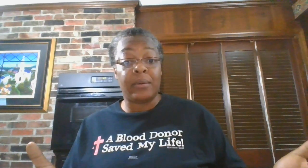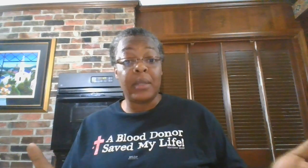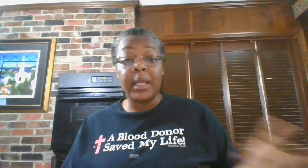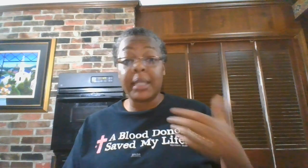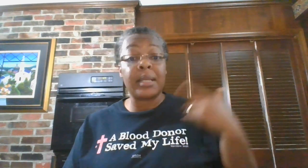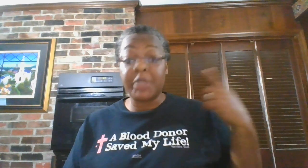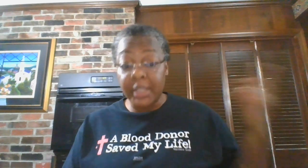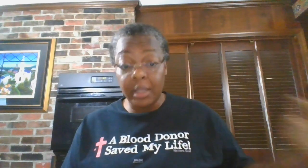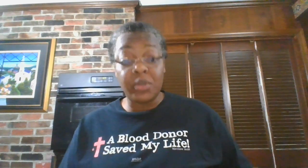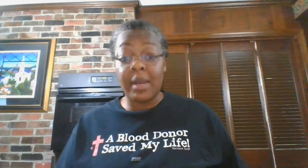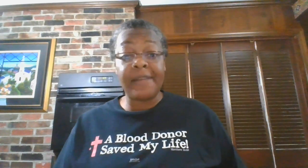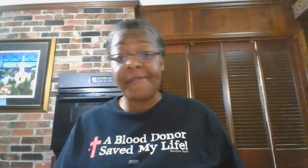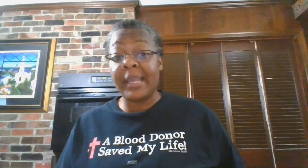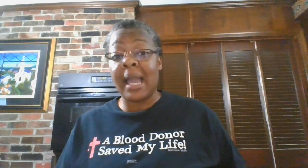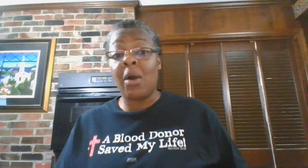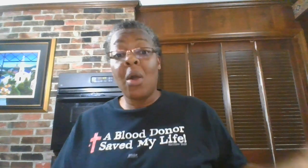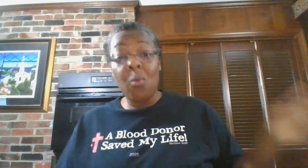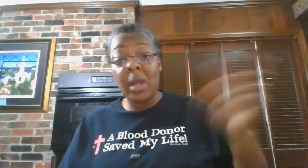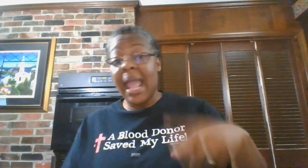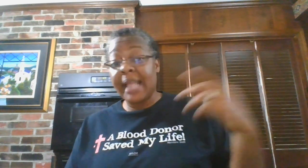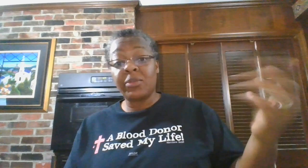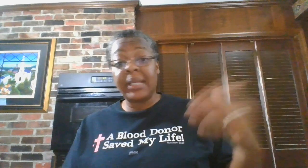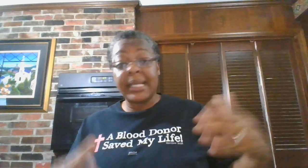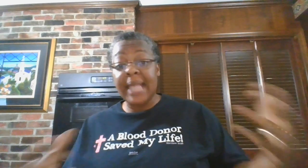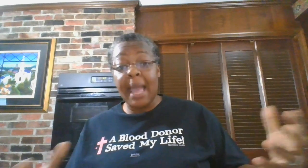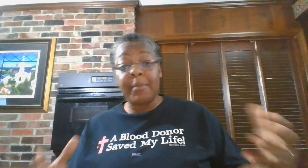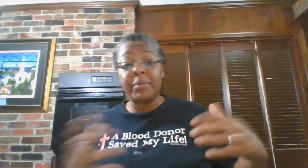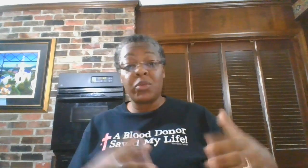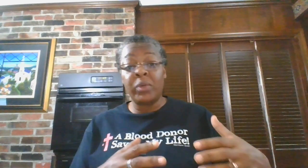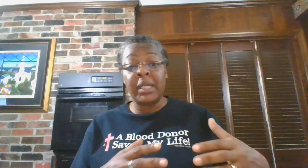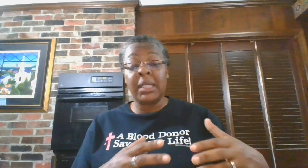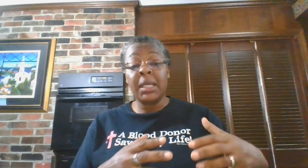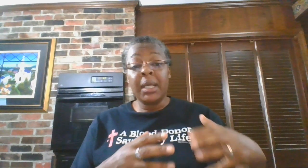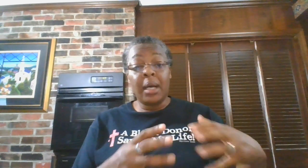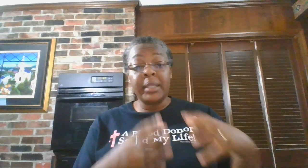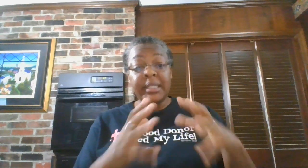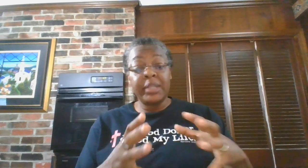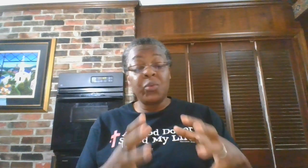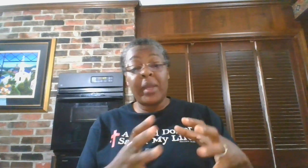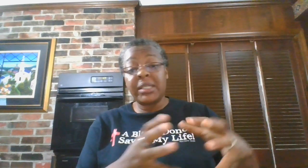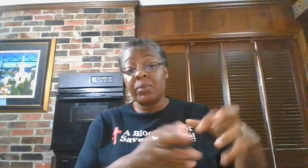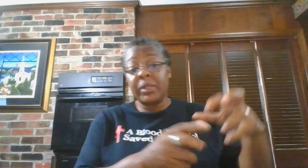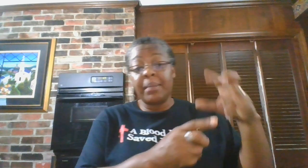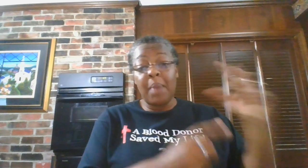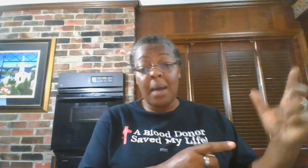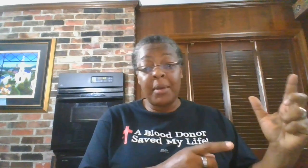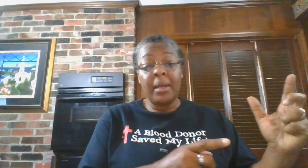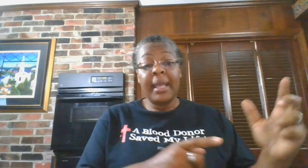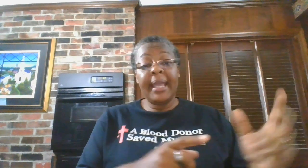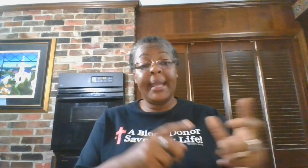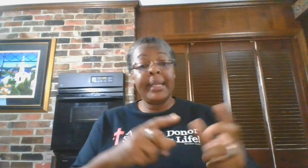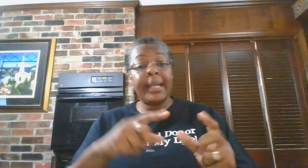because I'm still trying to figure out what actually has happened between the situation with the mama and that